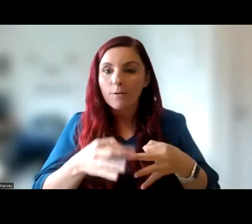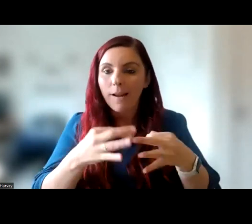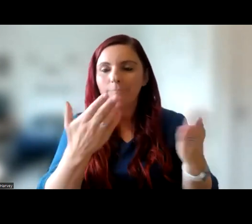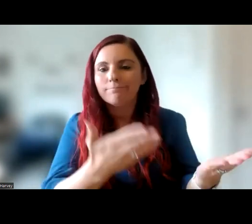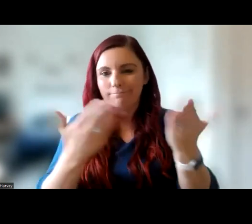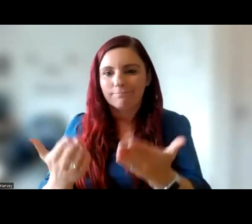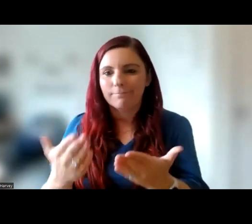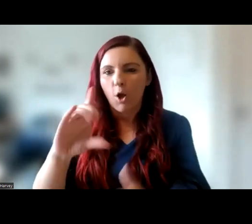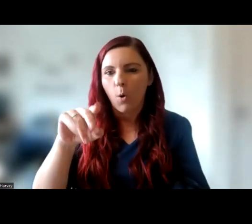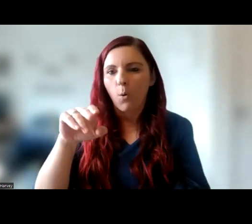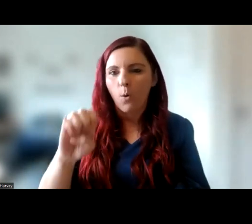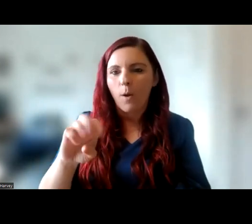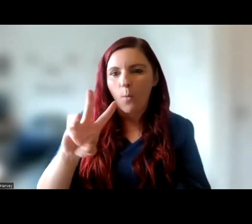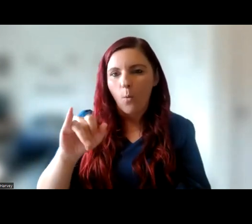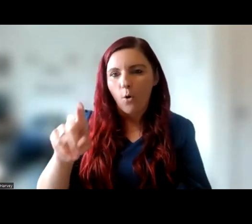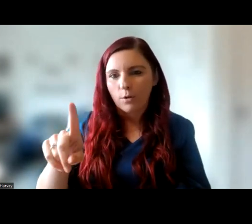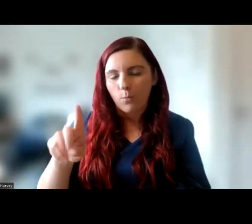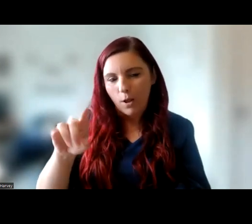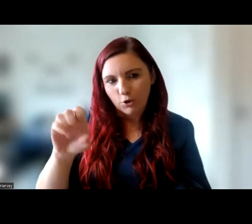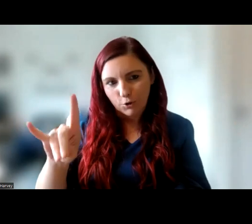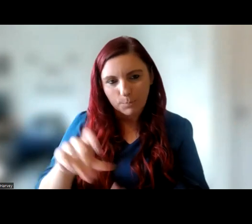over to my colleague, Dr. Chloe Walsh.